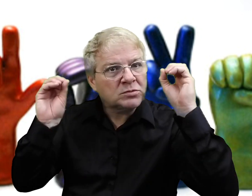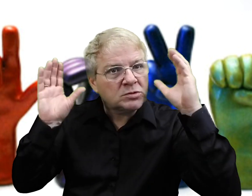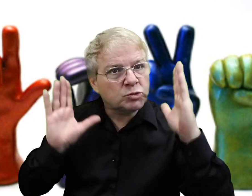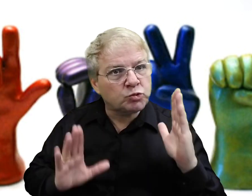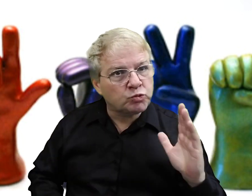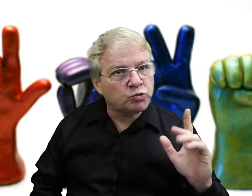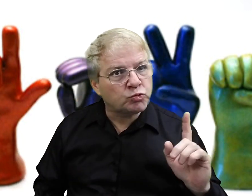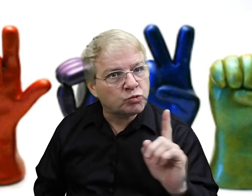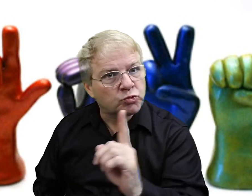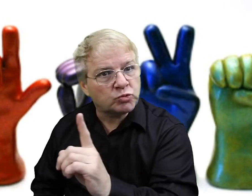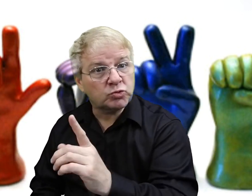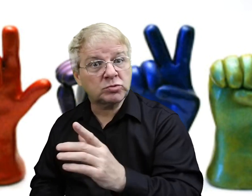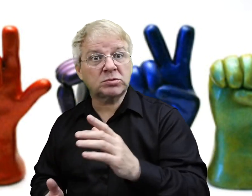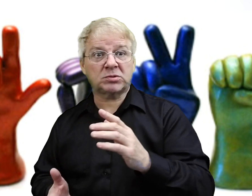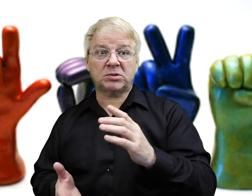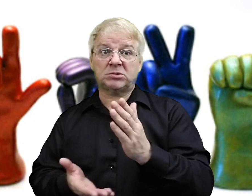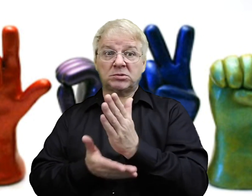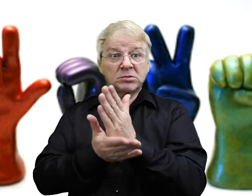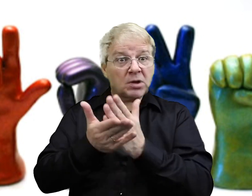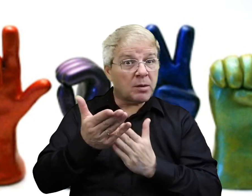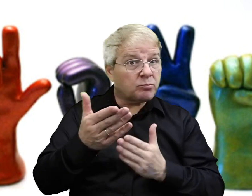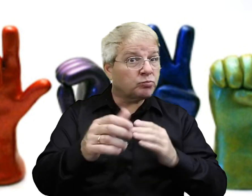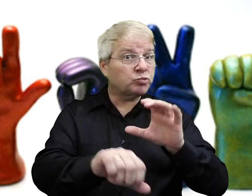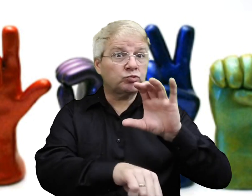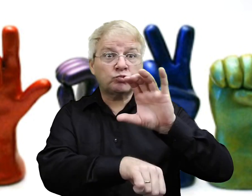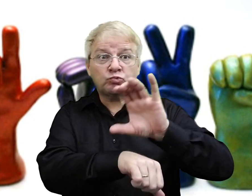And there are a few teachers that tend to mingle in the crowd.